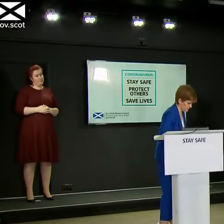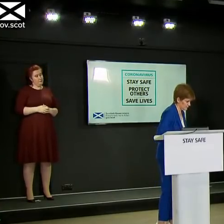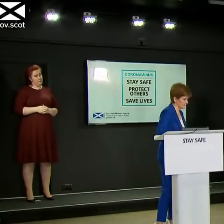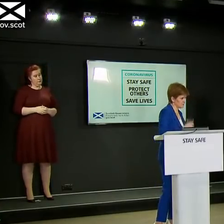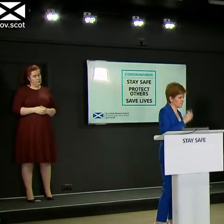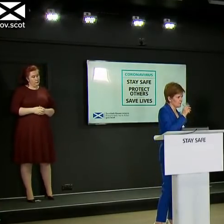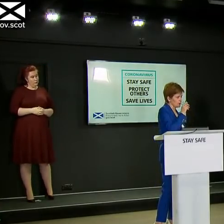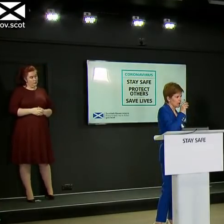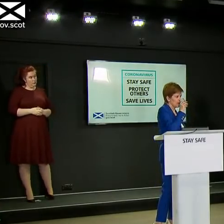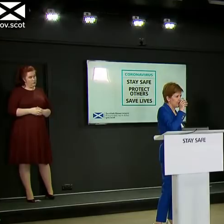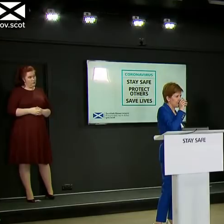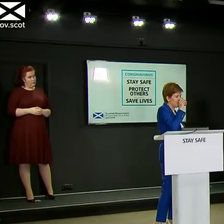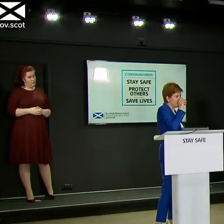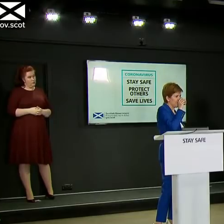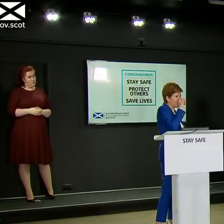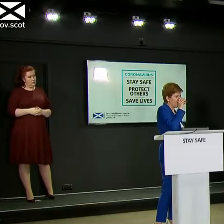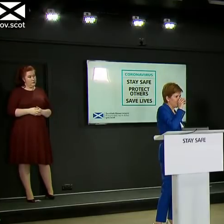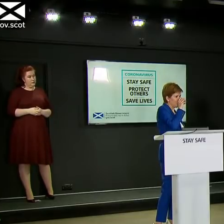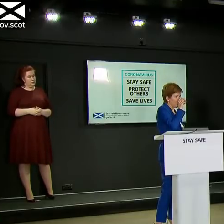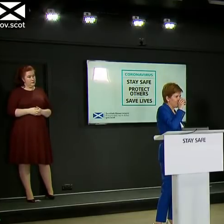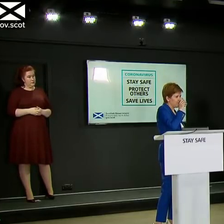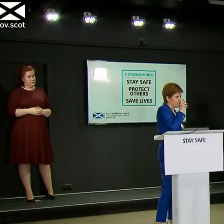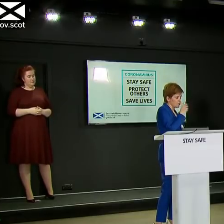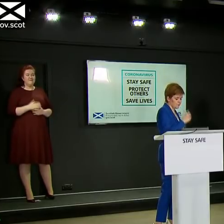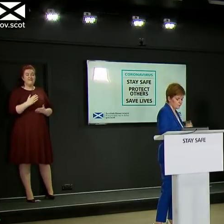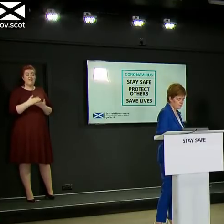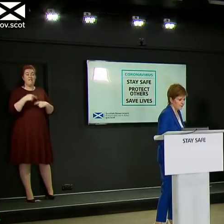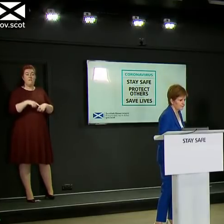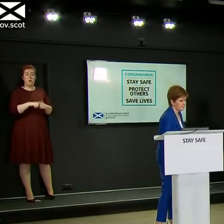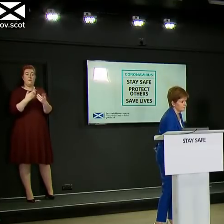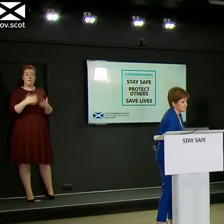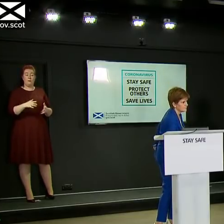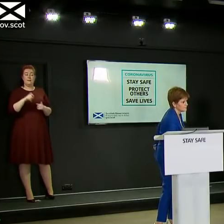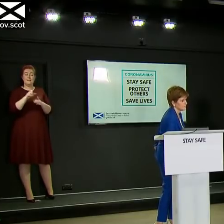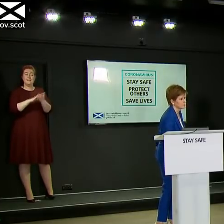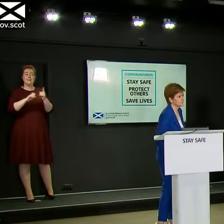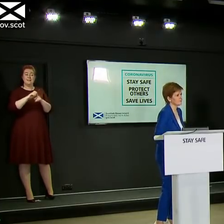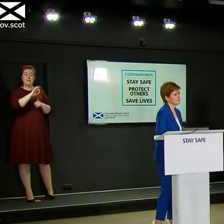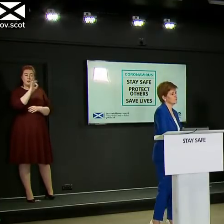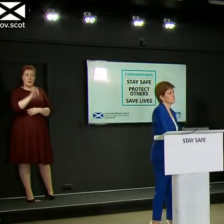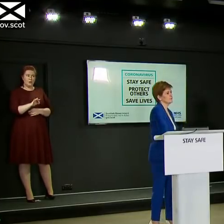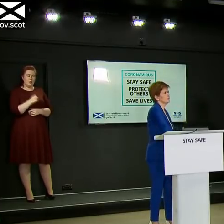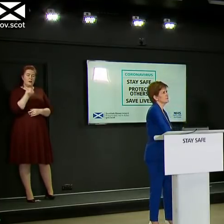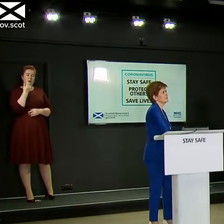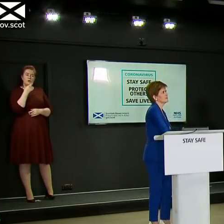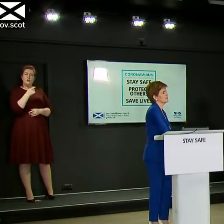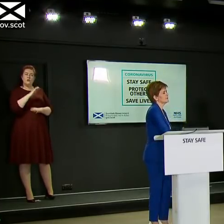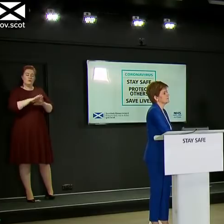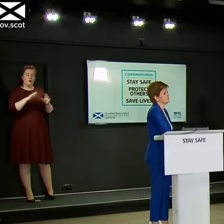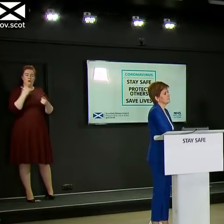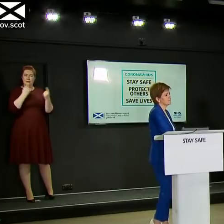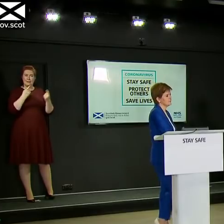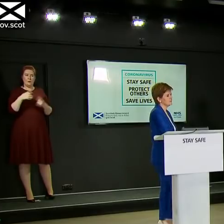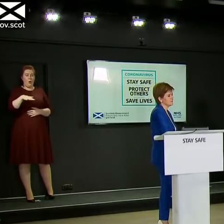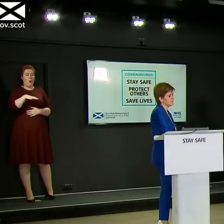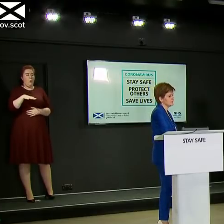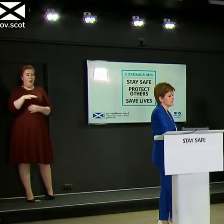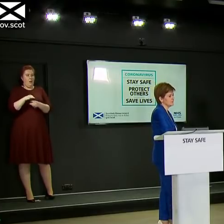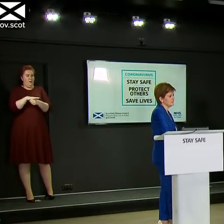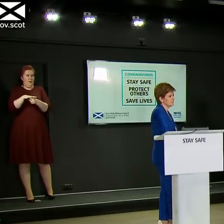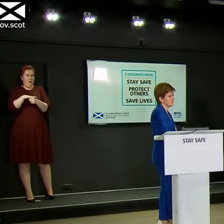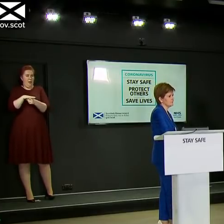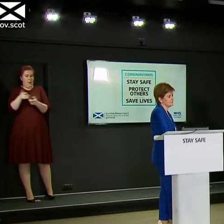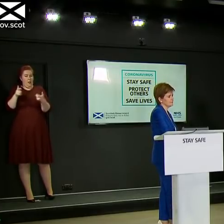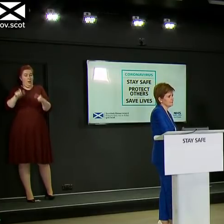from Thank you First Minister just to kind of follow up really on David's question I know you said you're not considering a local lockdown for Lanarkshire at the moment